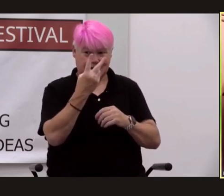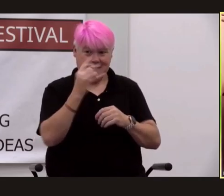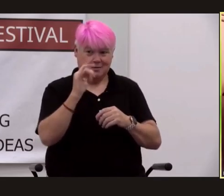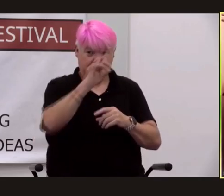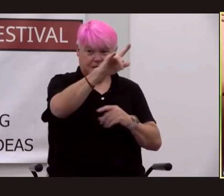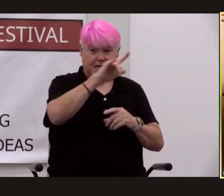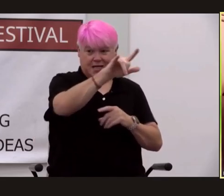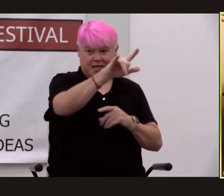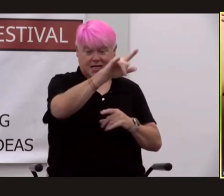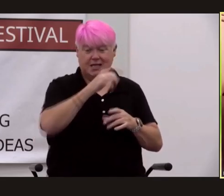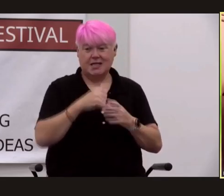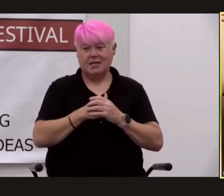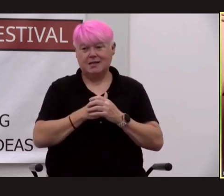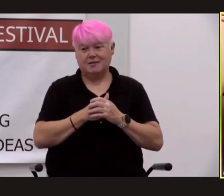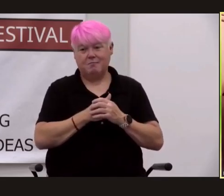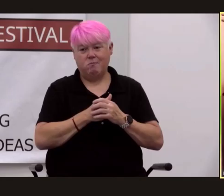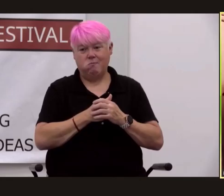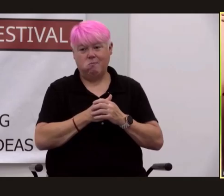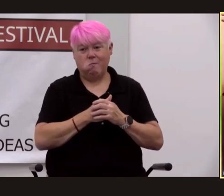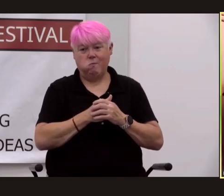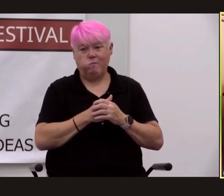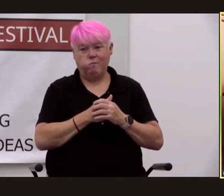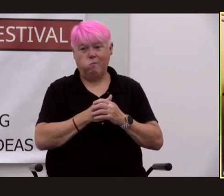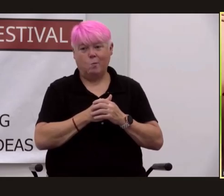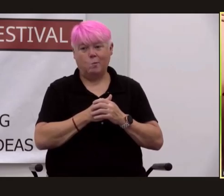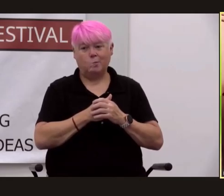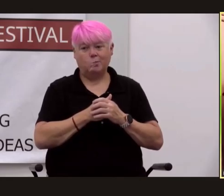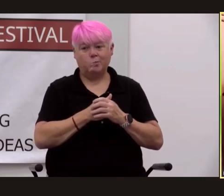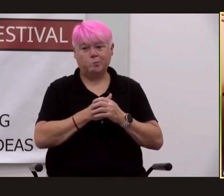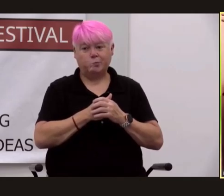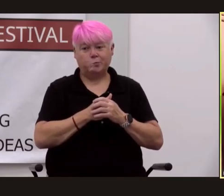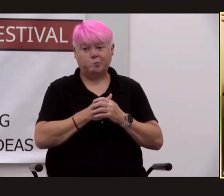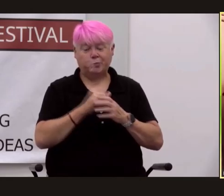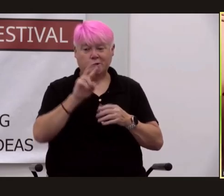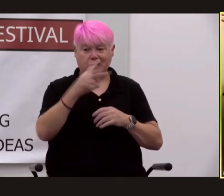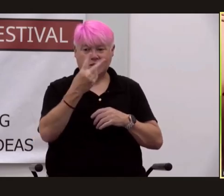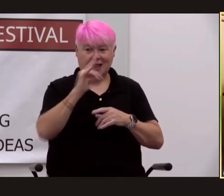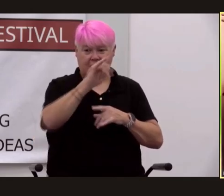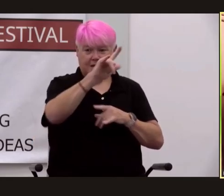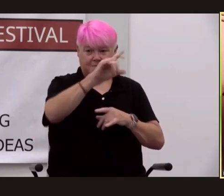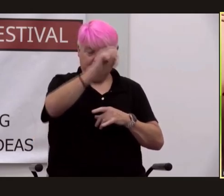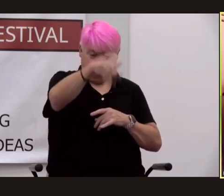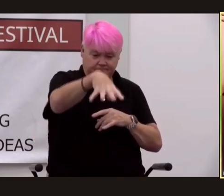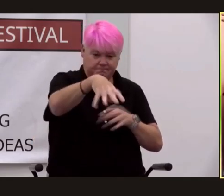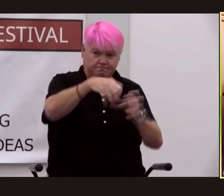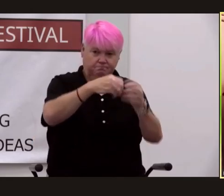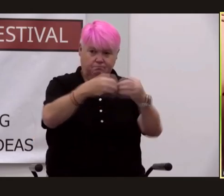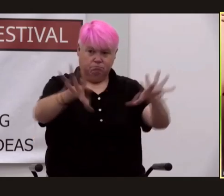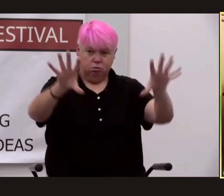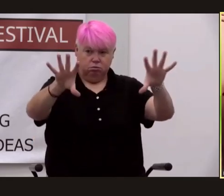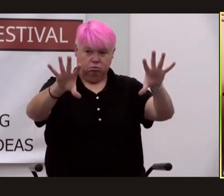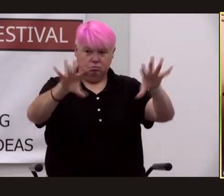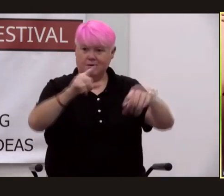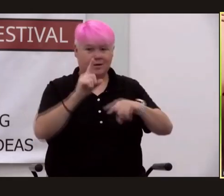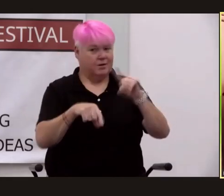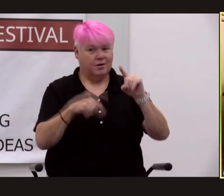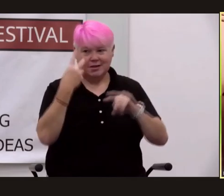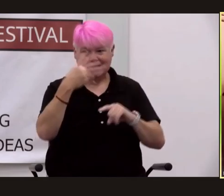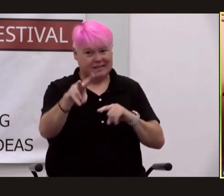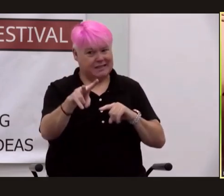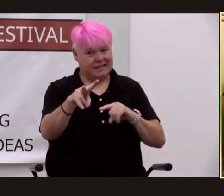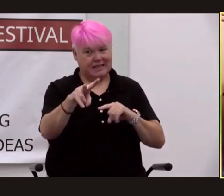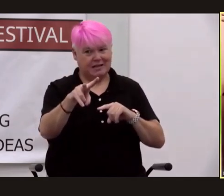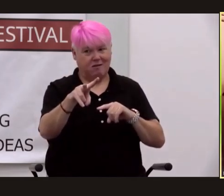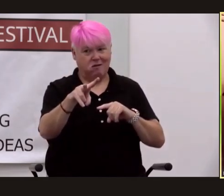was boxcar nola gray everybody knows the first one uh the second plane that dropped the bomb there the bombardier couldn't see the target at kukura